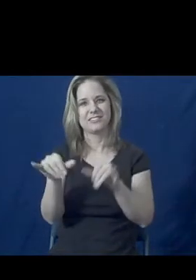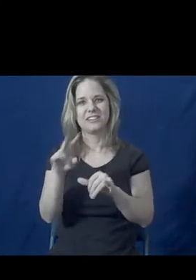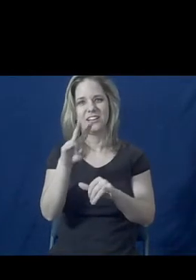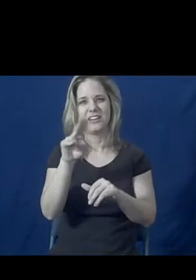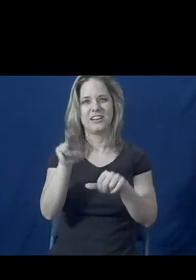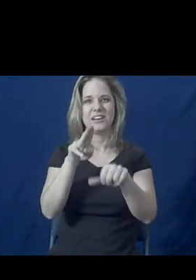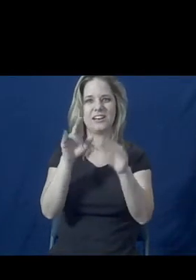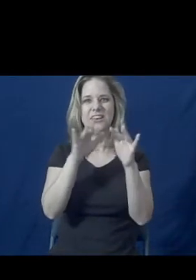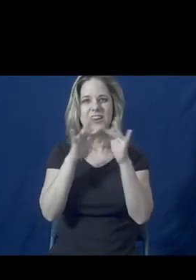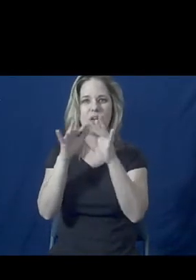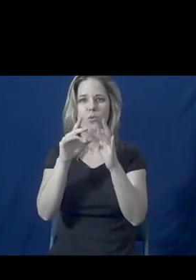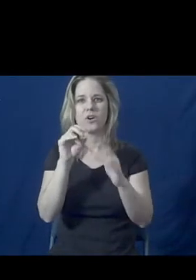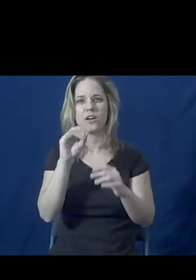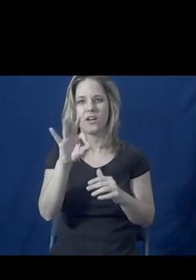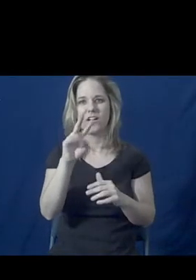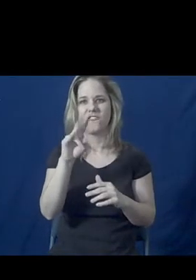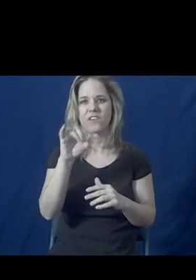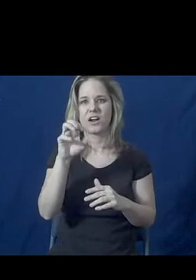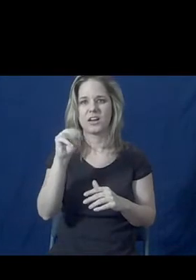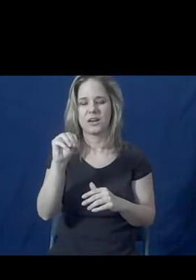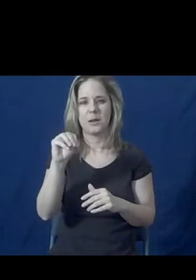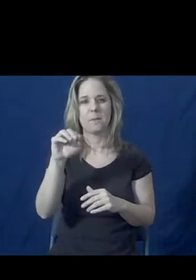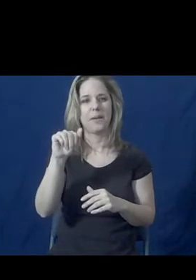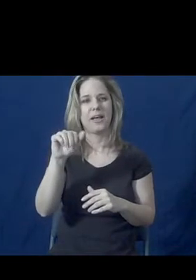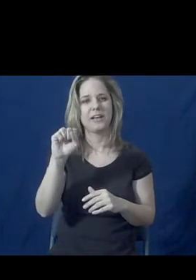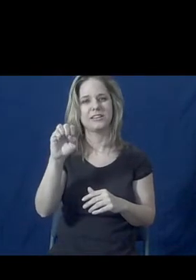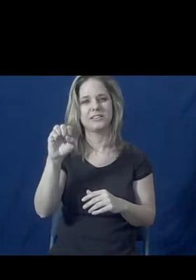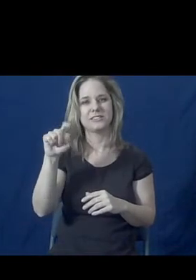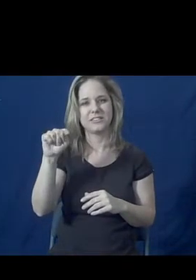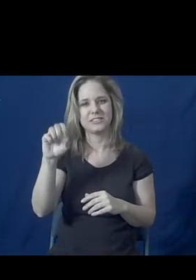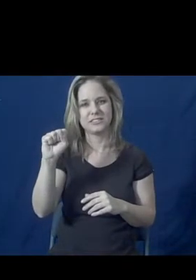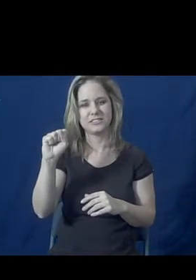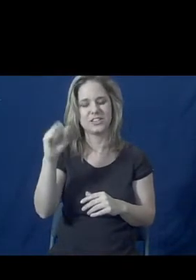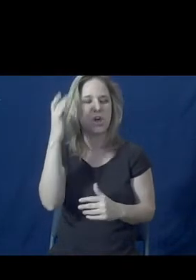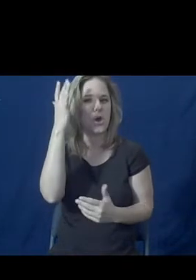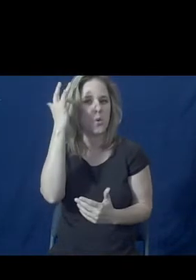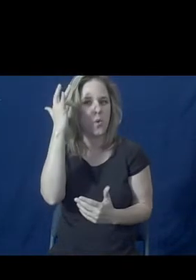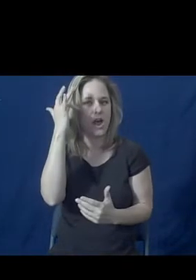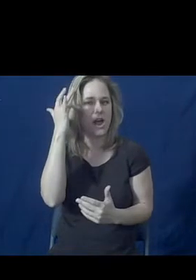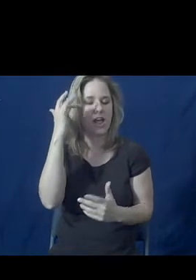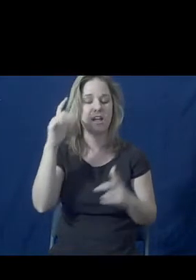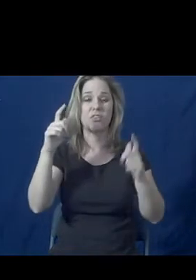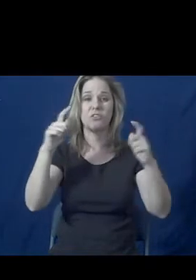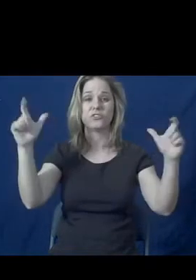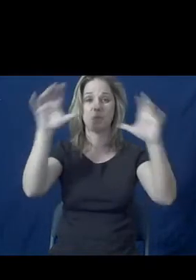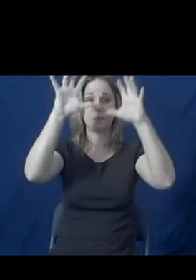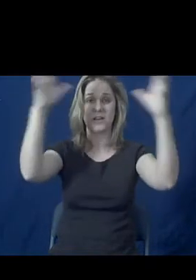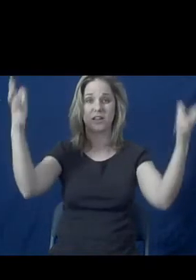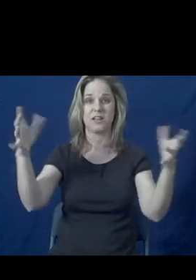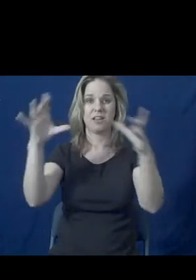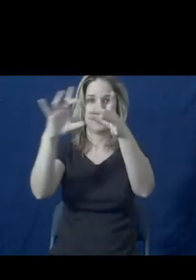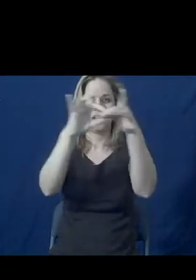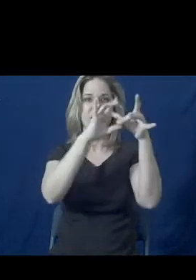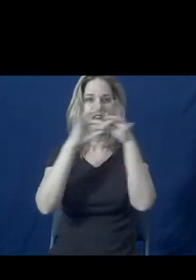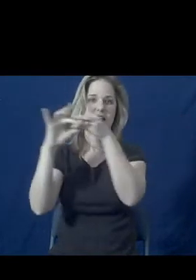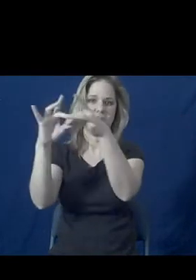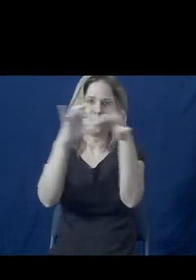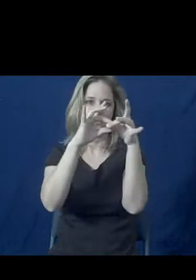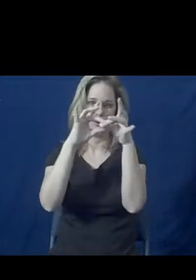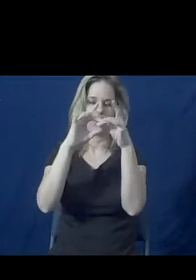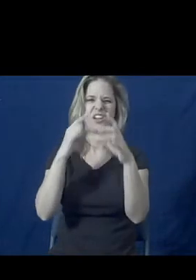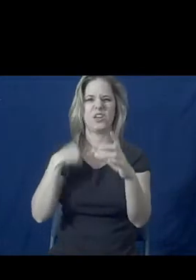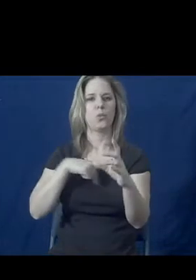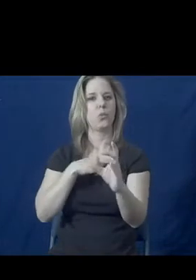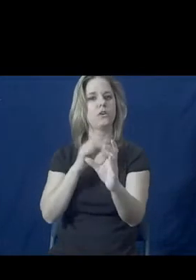assets. I like that little acronym. Because it reminds us that we're part of a bigger picture, we're part of a bigger network,